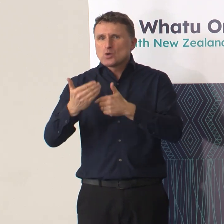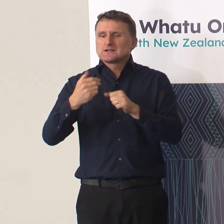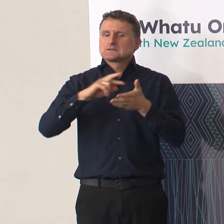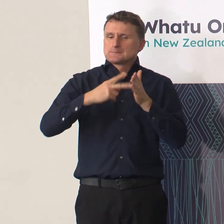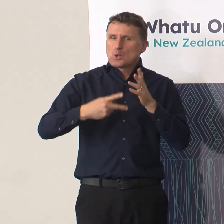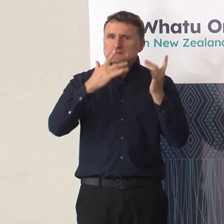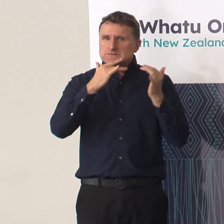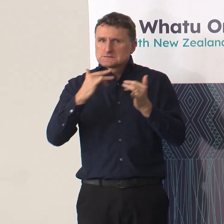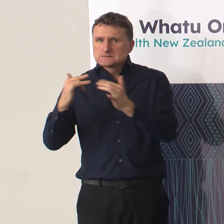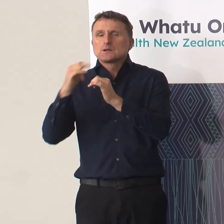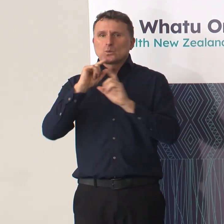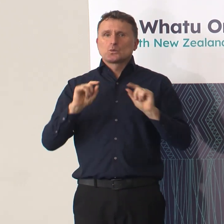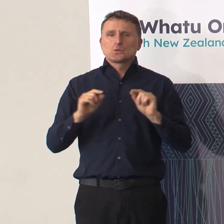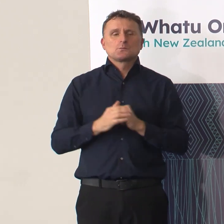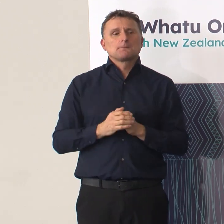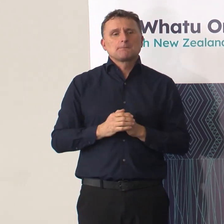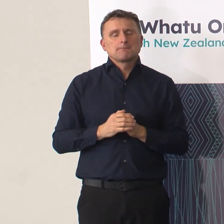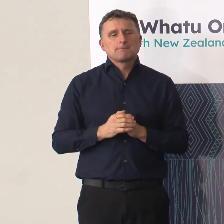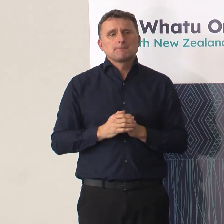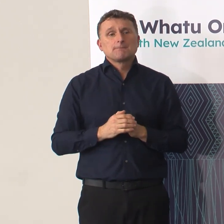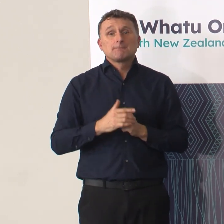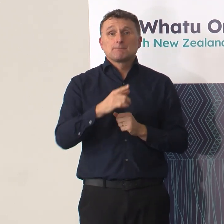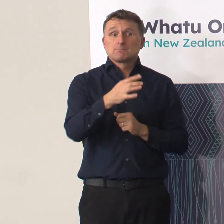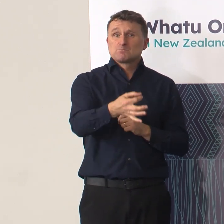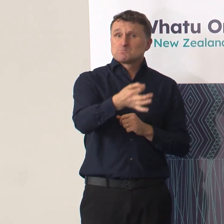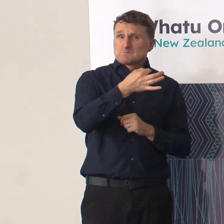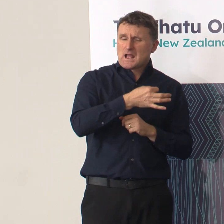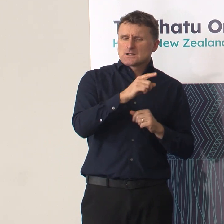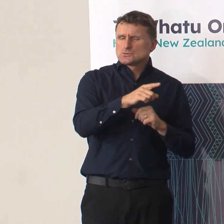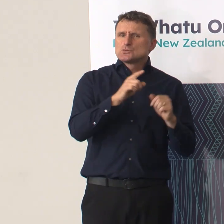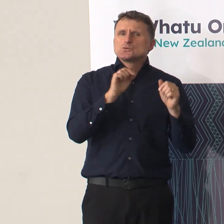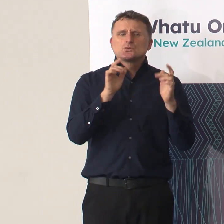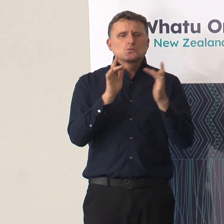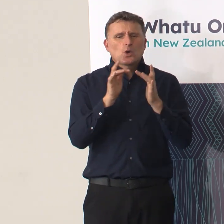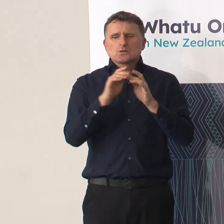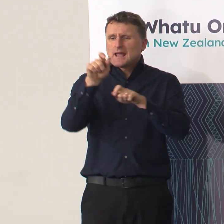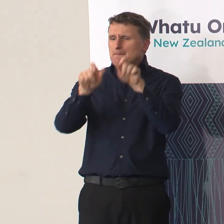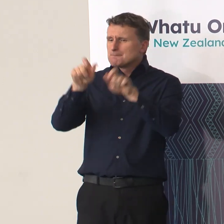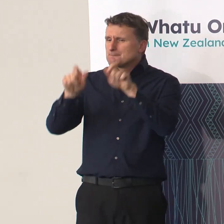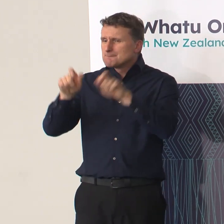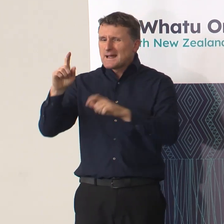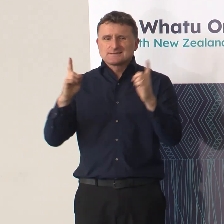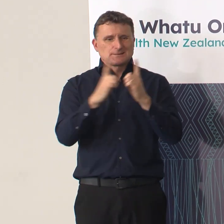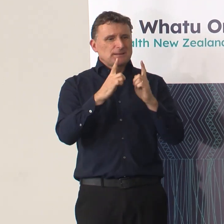in terms of, you were also reaching out to talk to patients. Do you know how many you've been able to talk to?